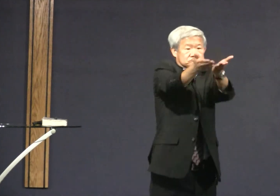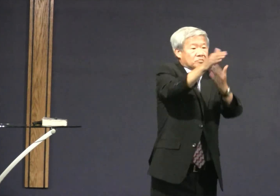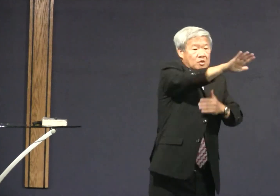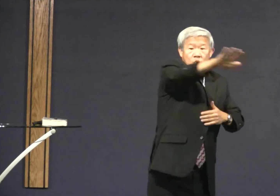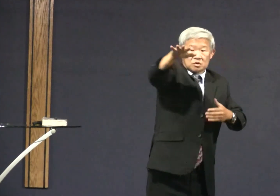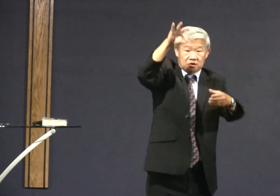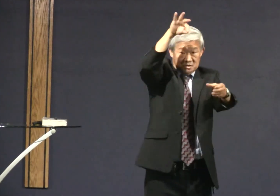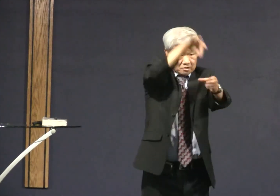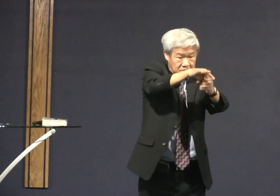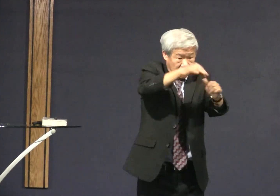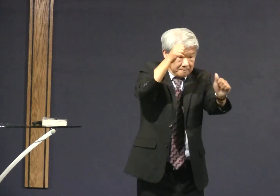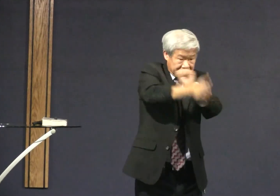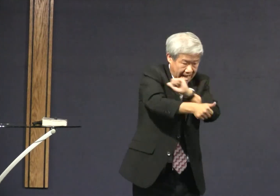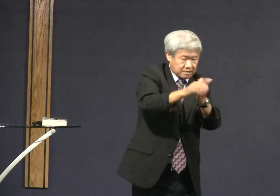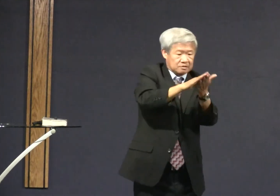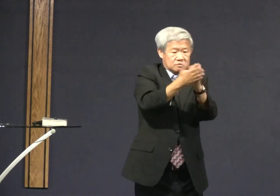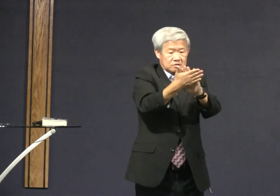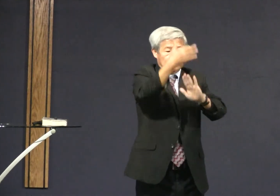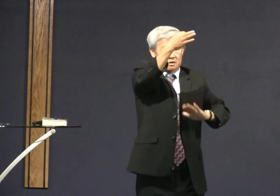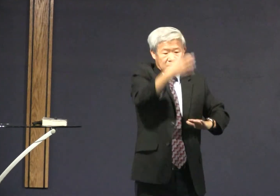and you are recommended and you must